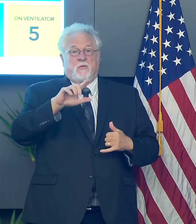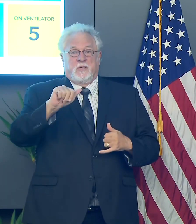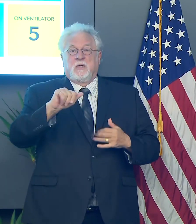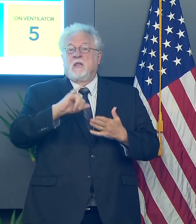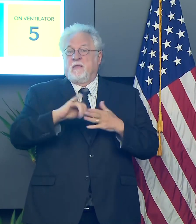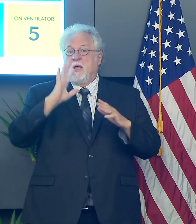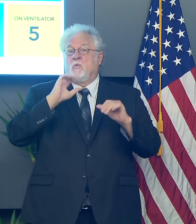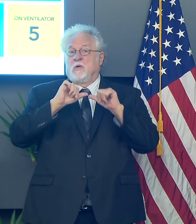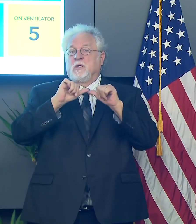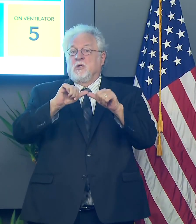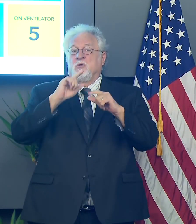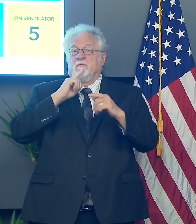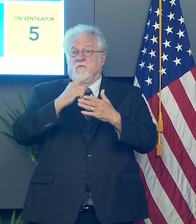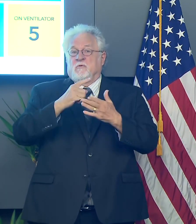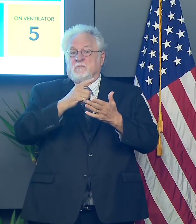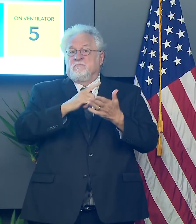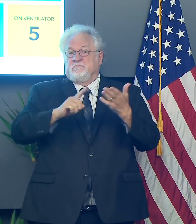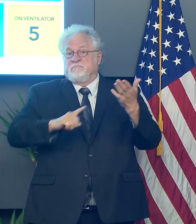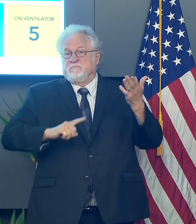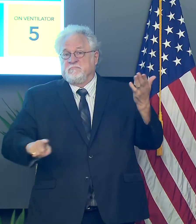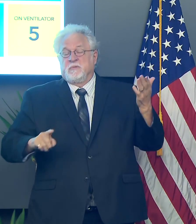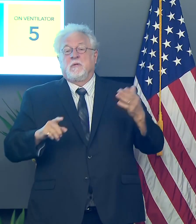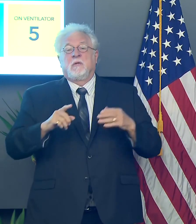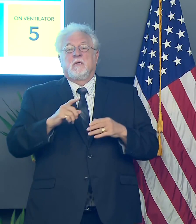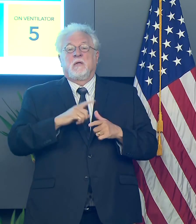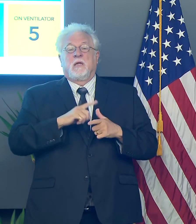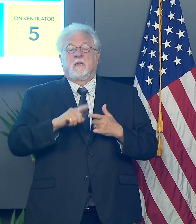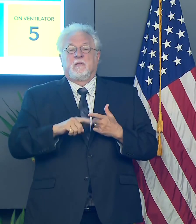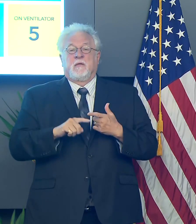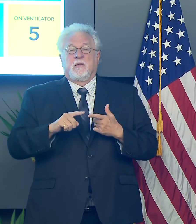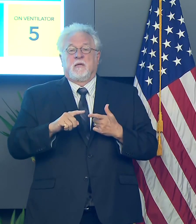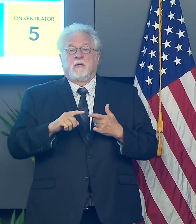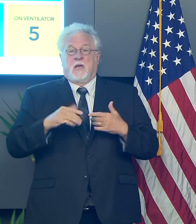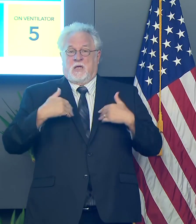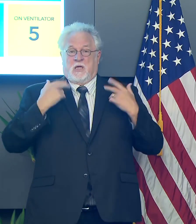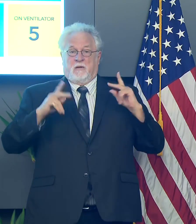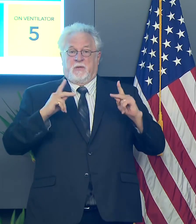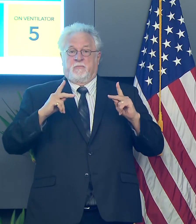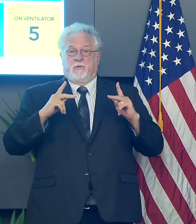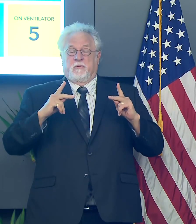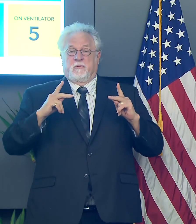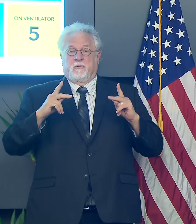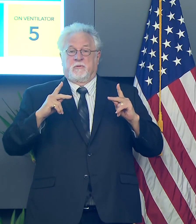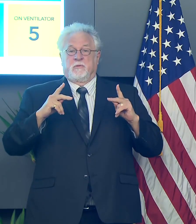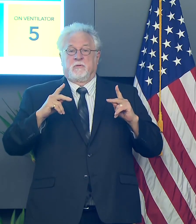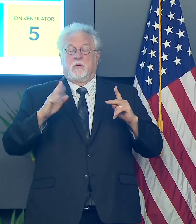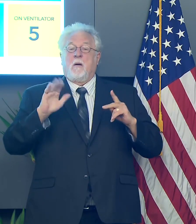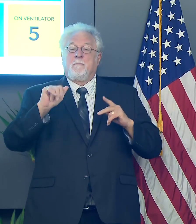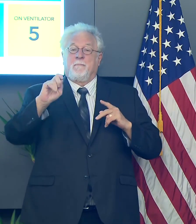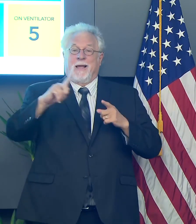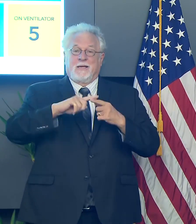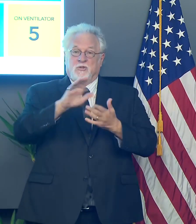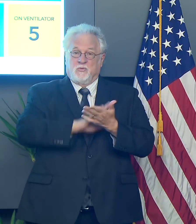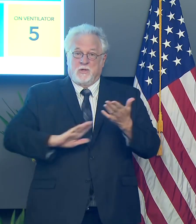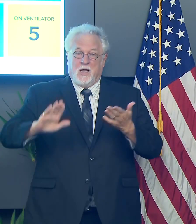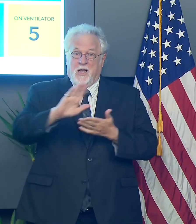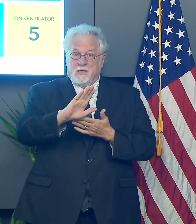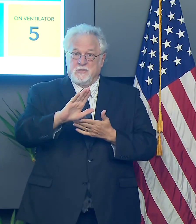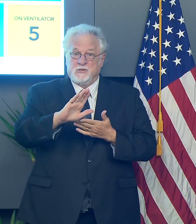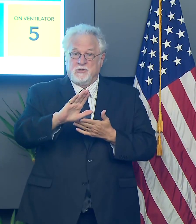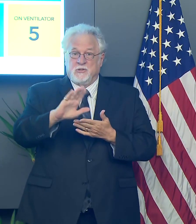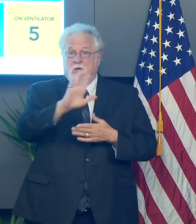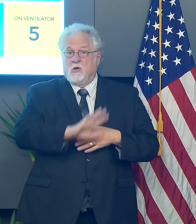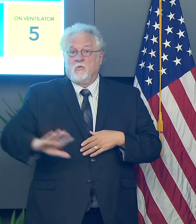going to continue for the next few weeks. We have, uh, young people coming back to college campuses all across the state of